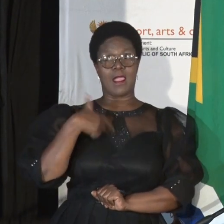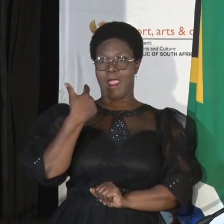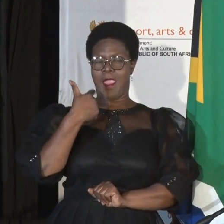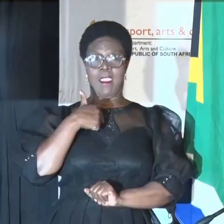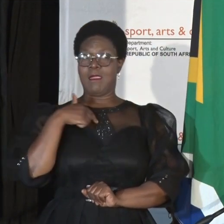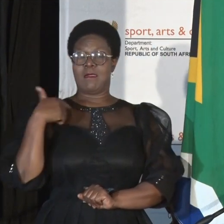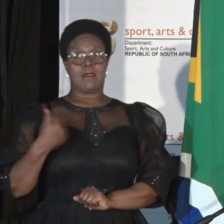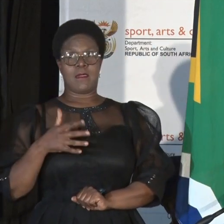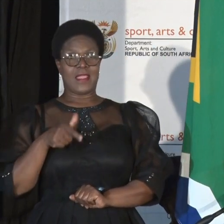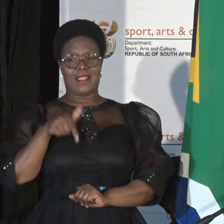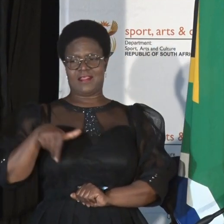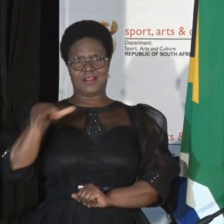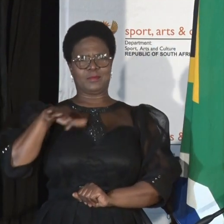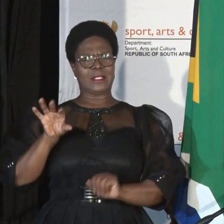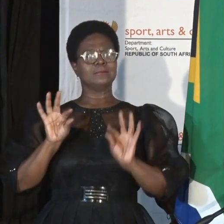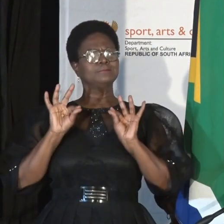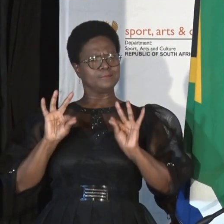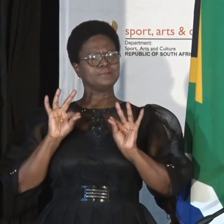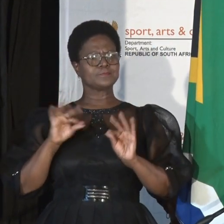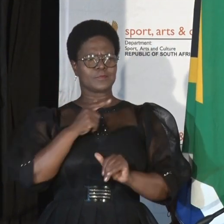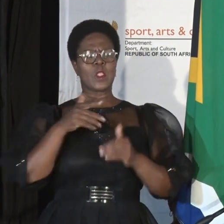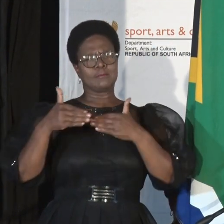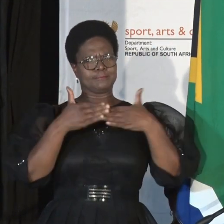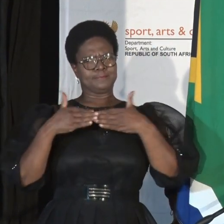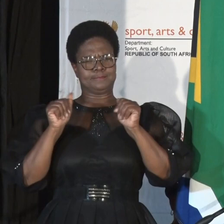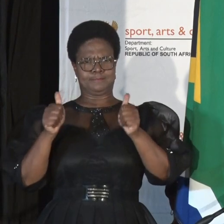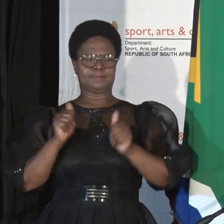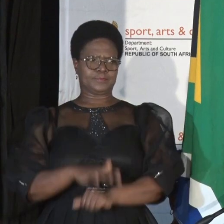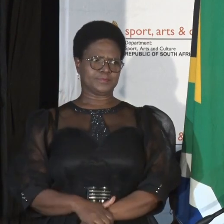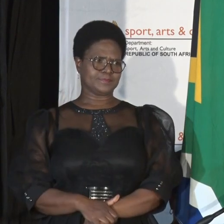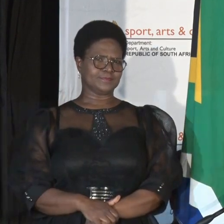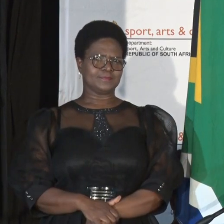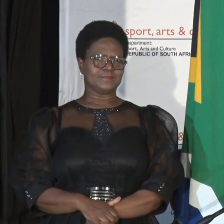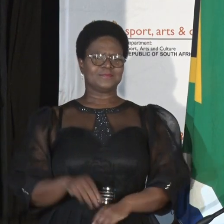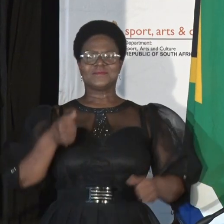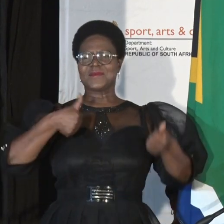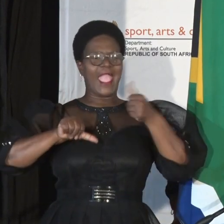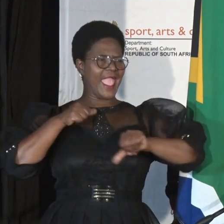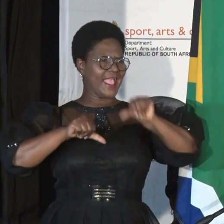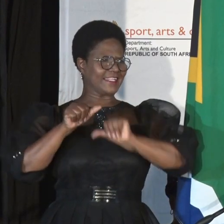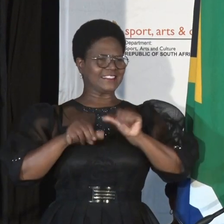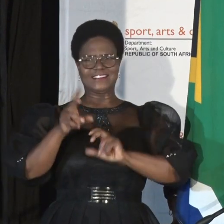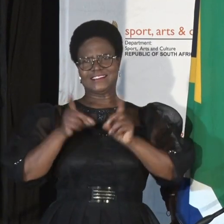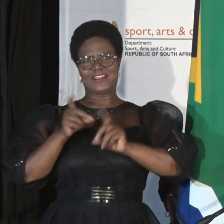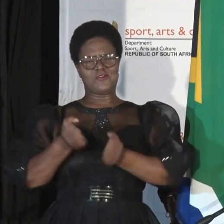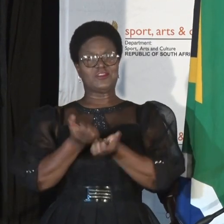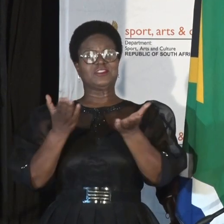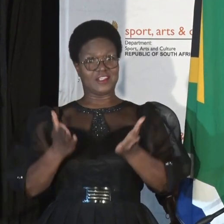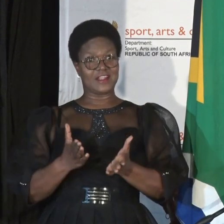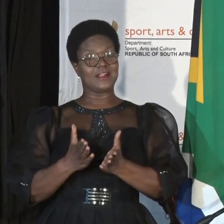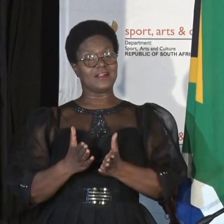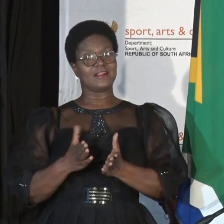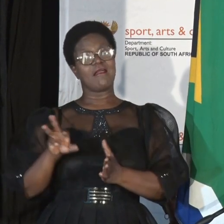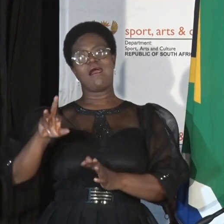after this place quite very well, the acting DG and other officials, the representatives